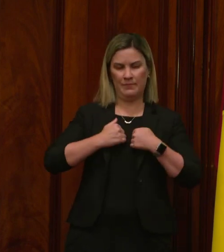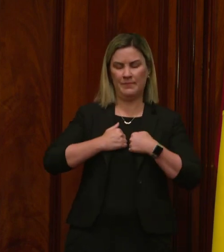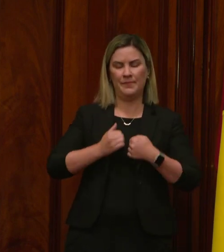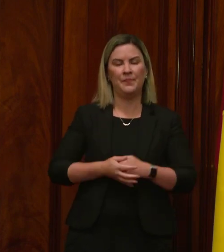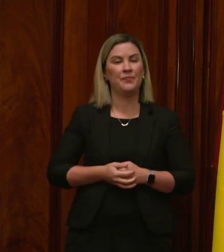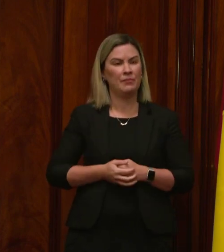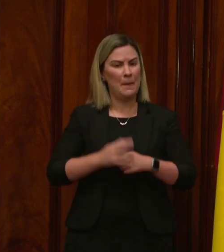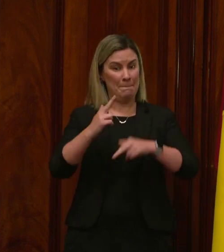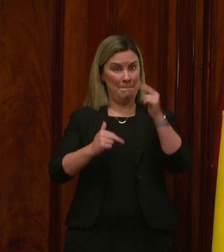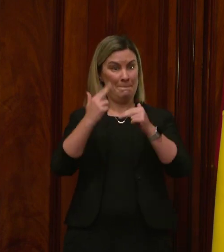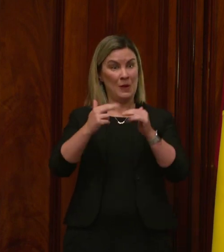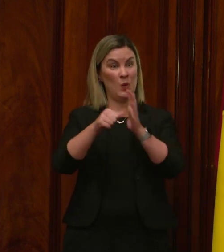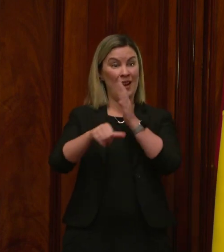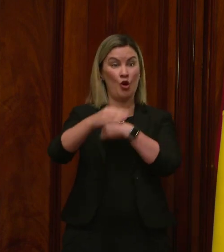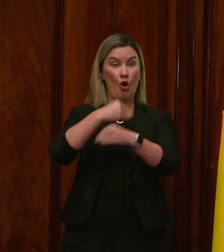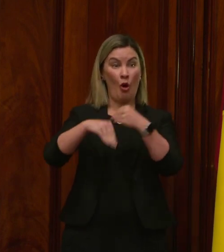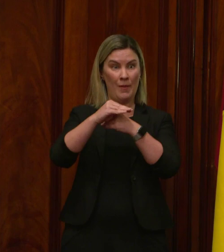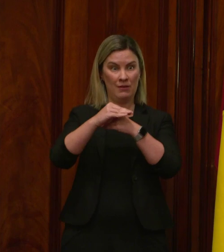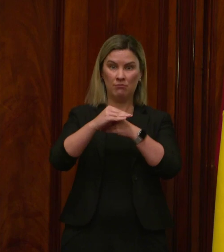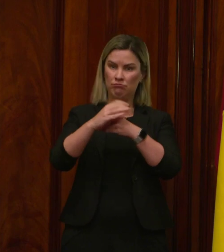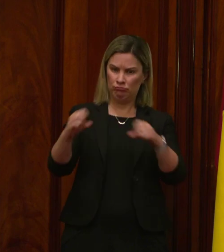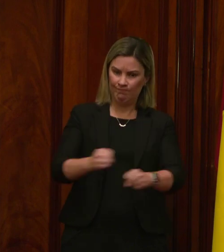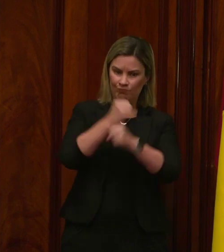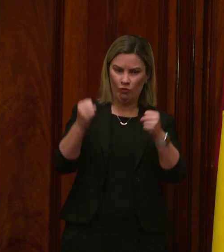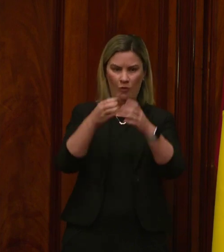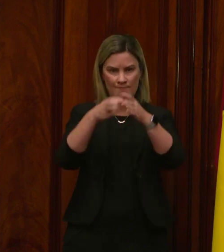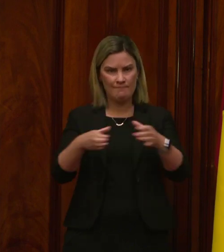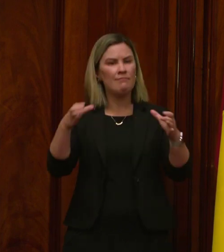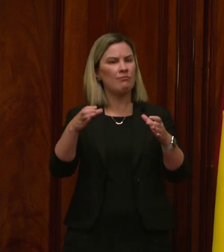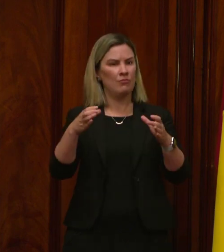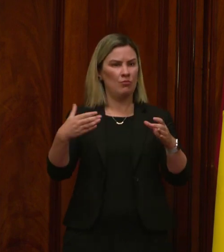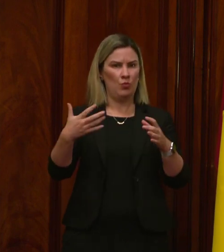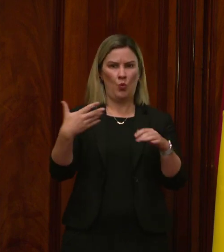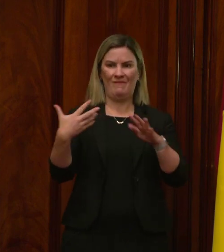economy that is resilient and works for people and small businesses.